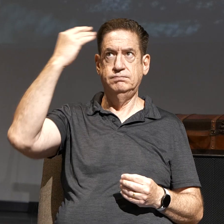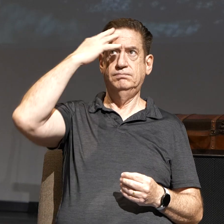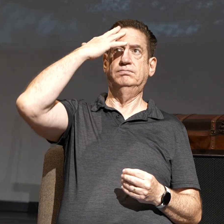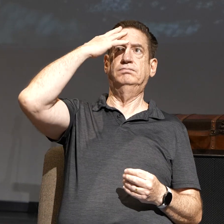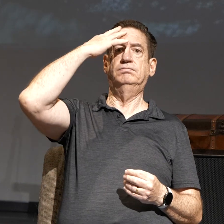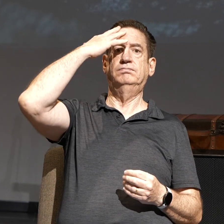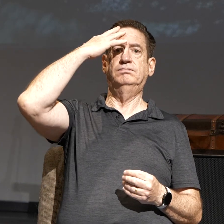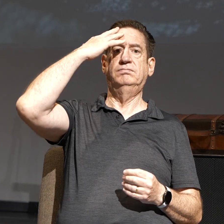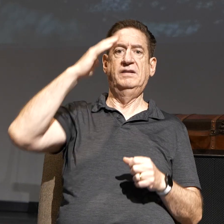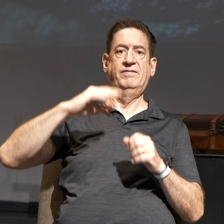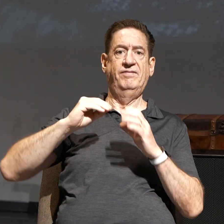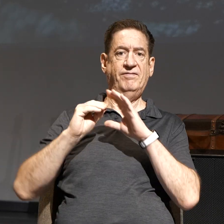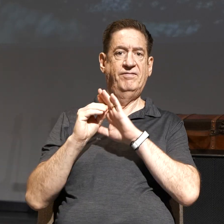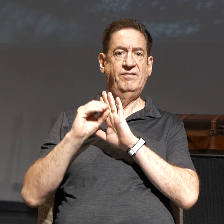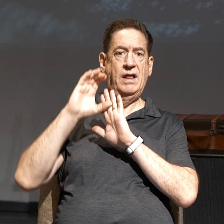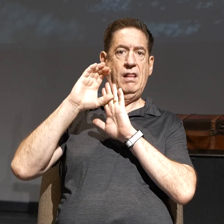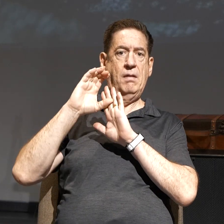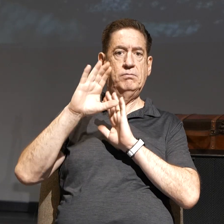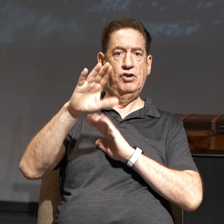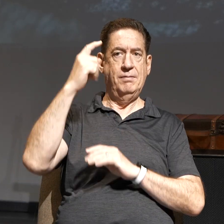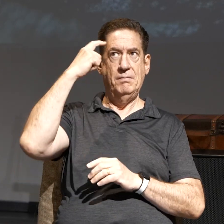saturate your life with God's Word.